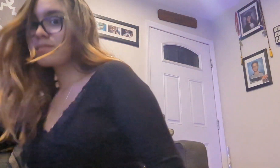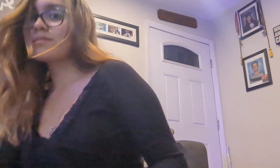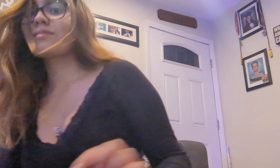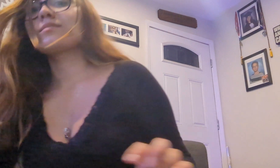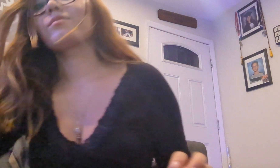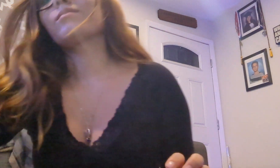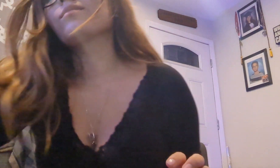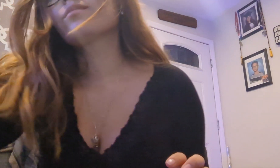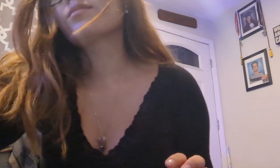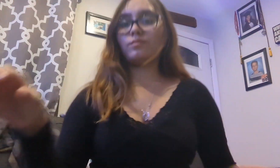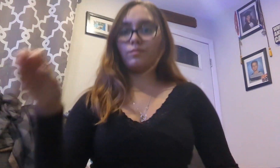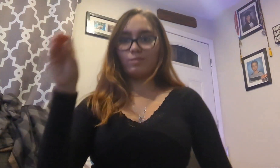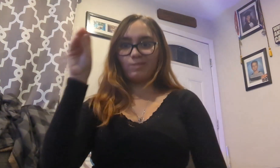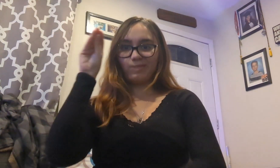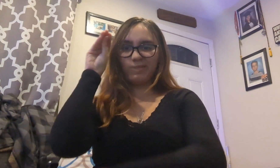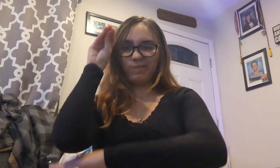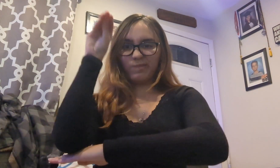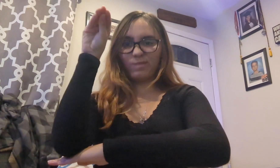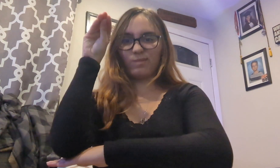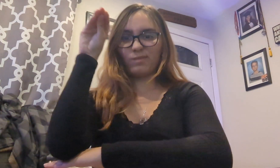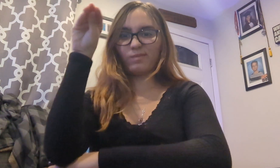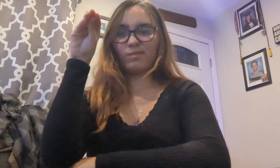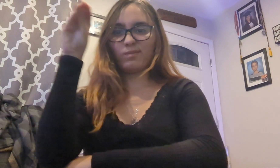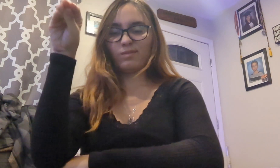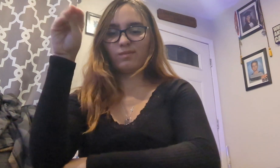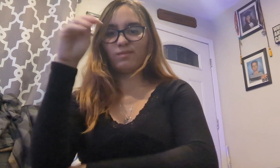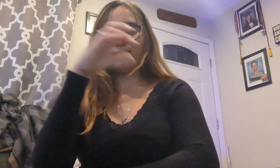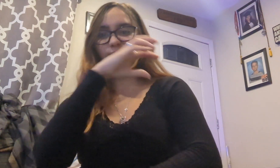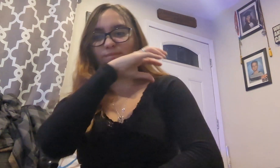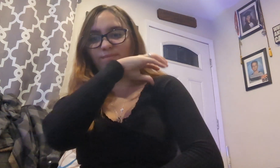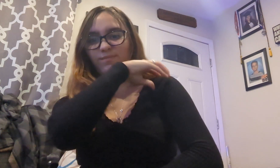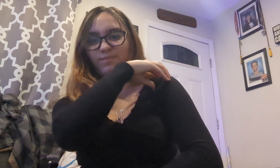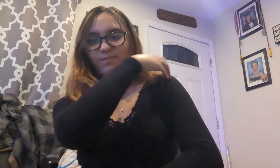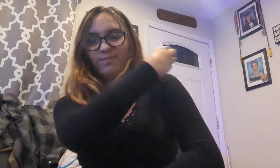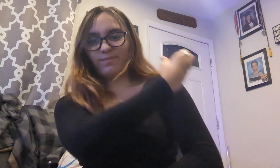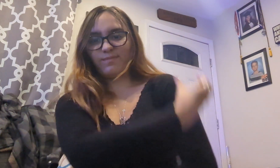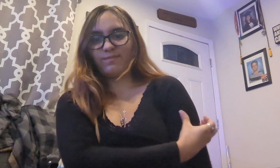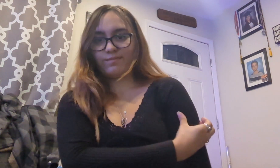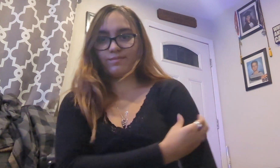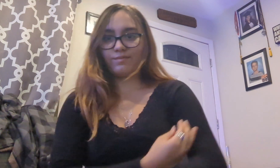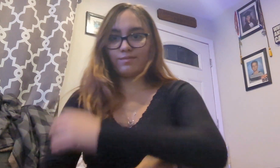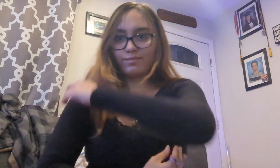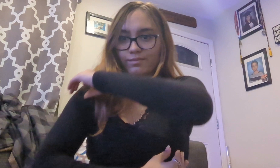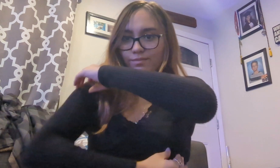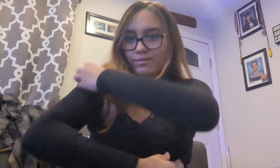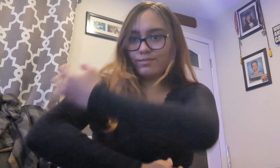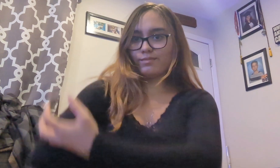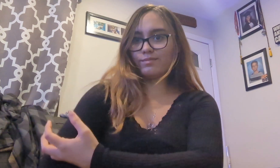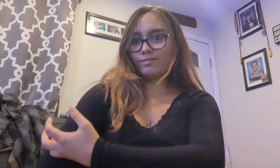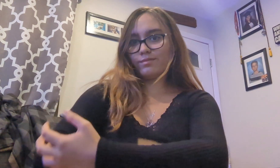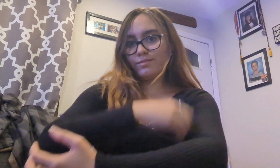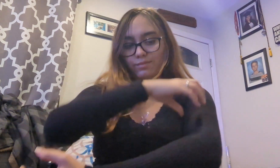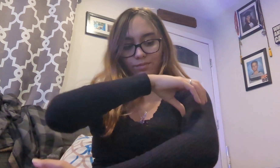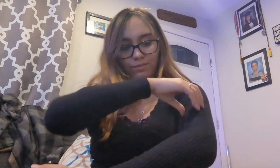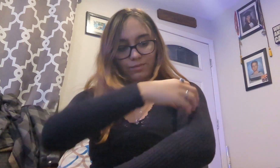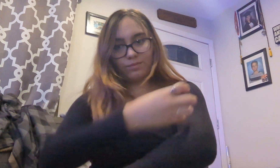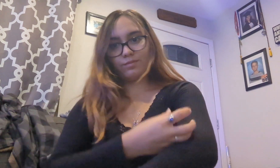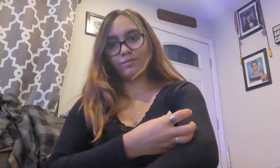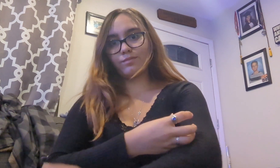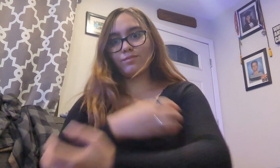Oh! You got it. Absolutely not. You got lost in translation, okay? No is no way to bring Edith's heart back. Just.